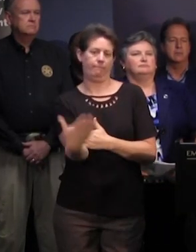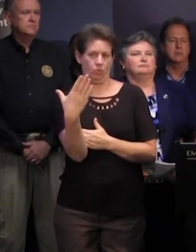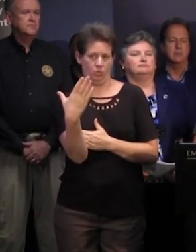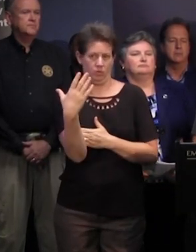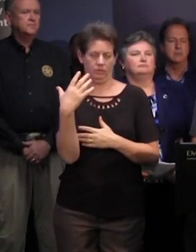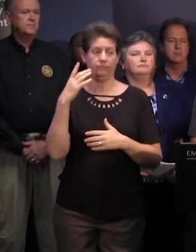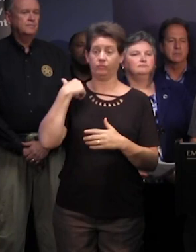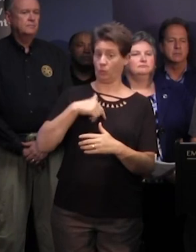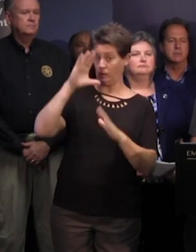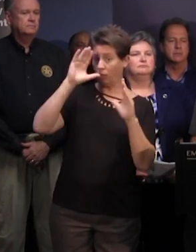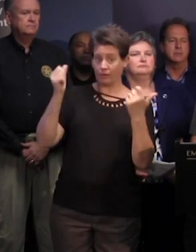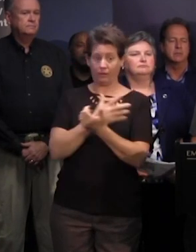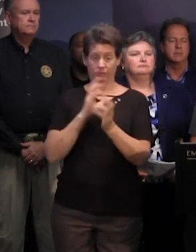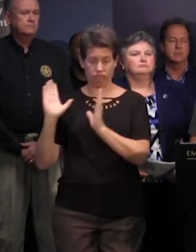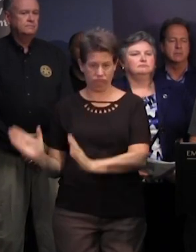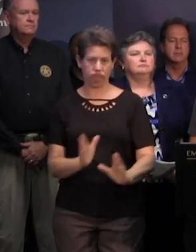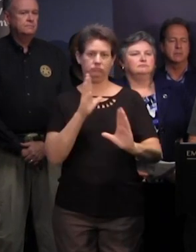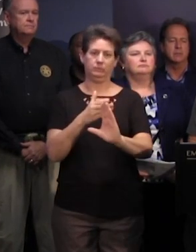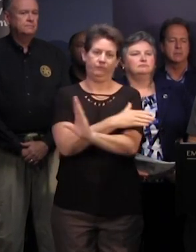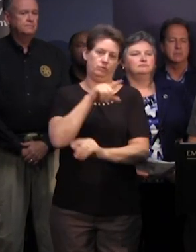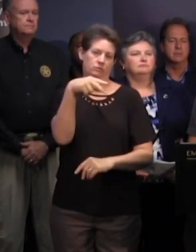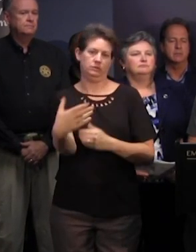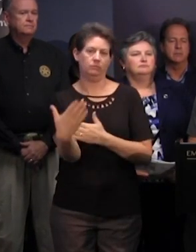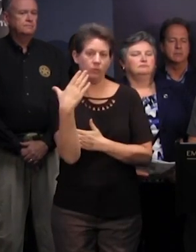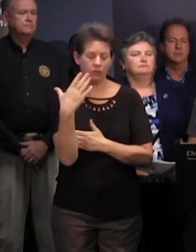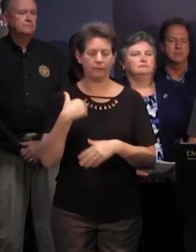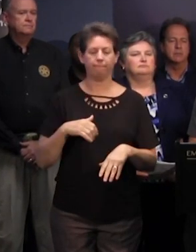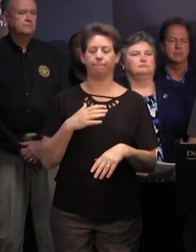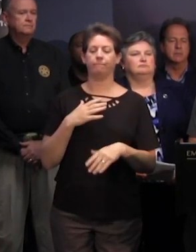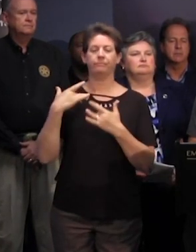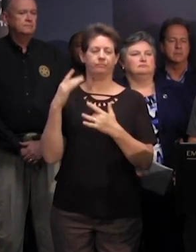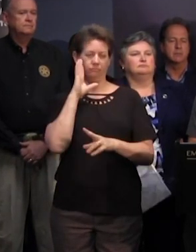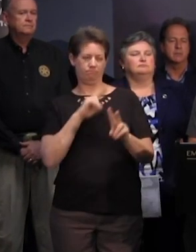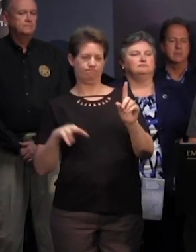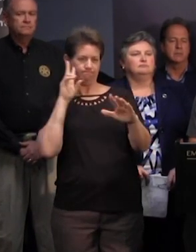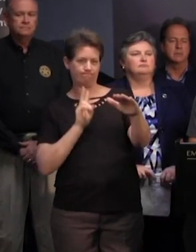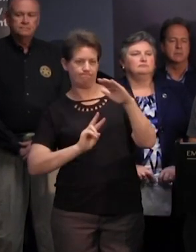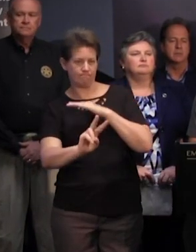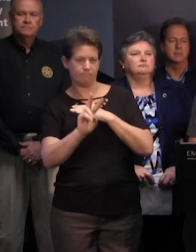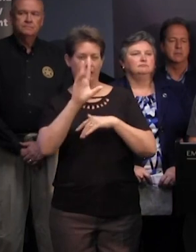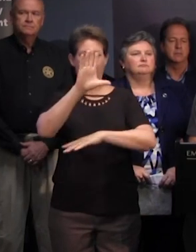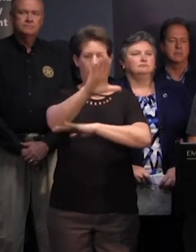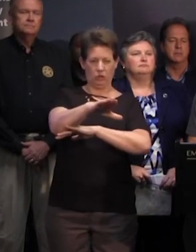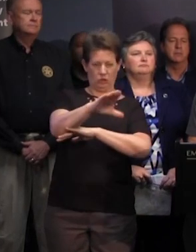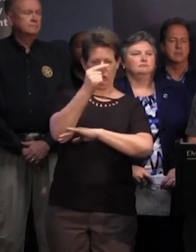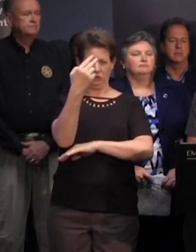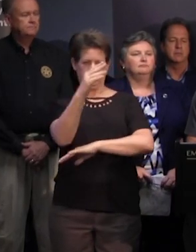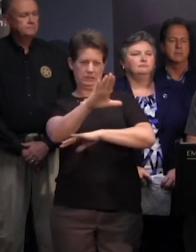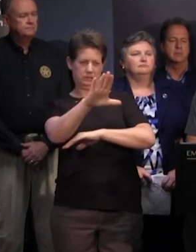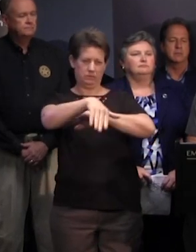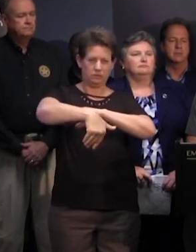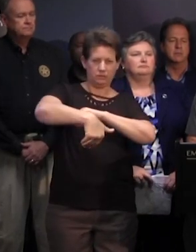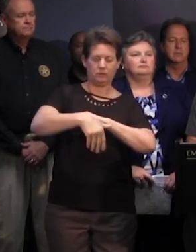all preparation should be completed landfall along the carolina coast looks to occur late thursday or thursday night life